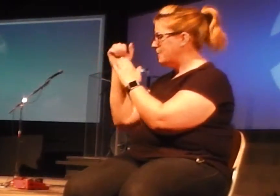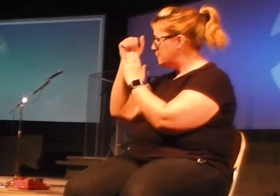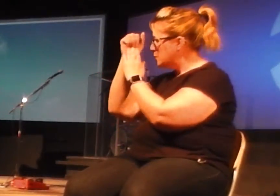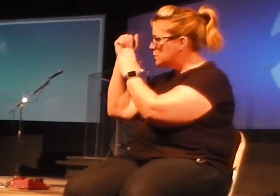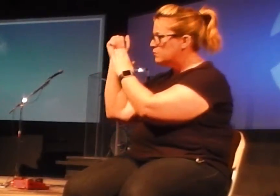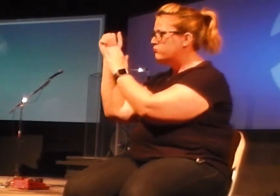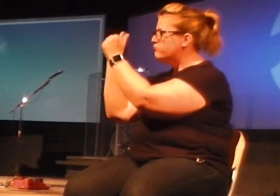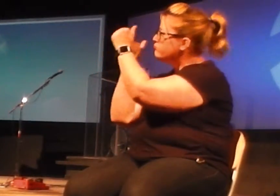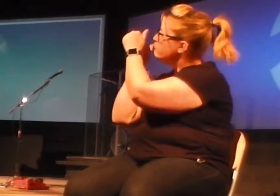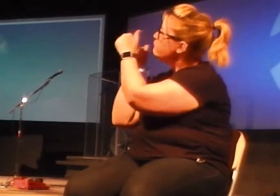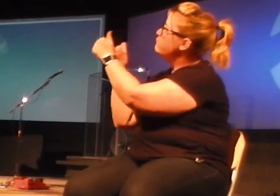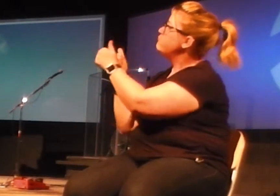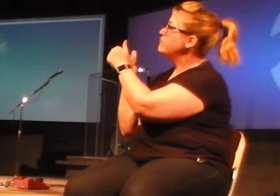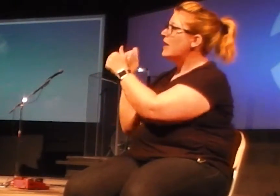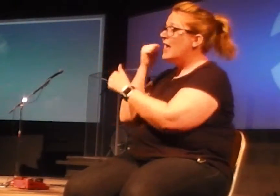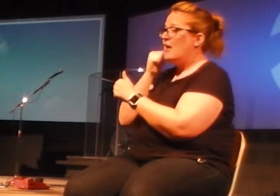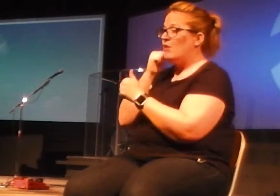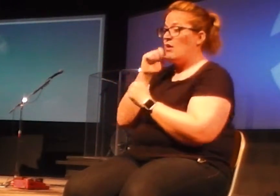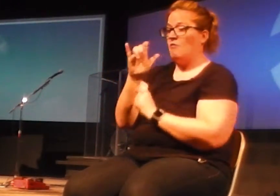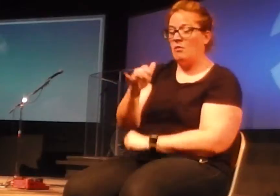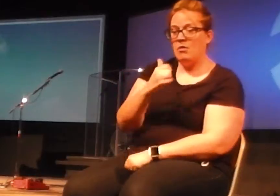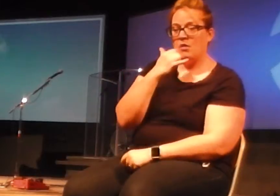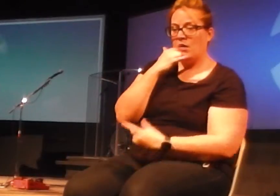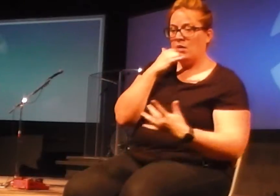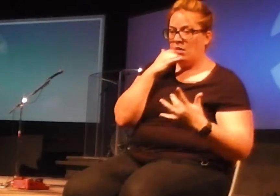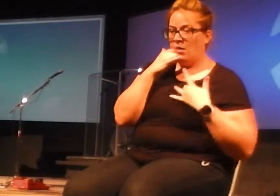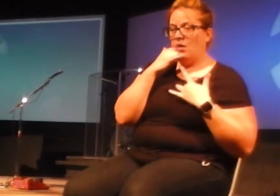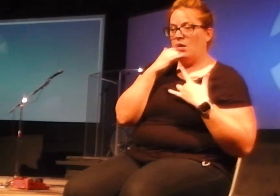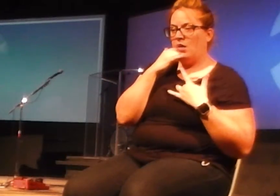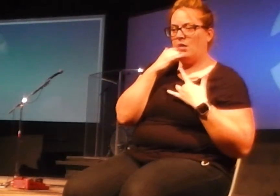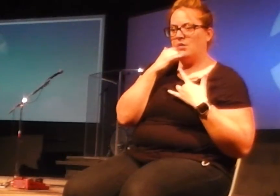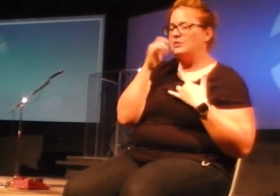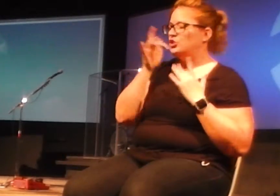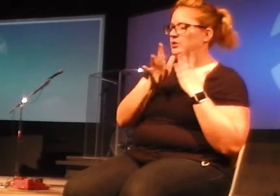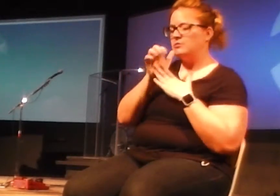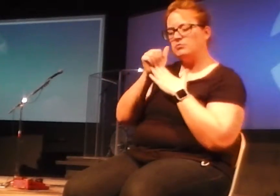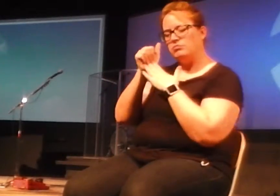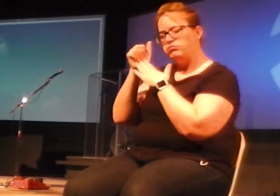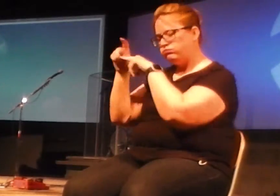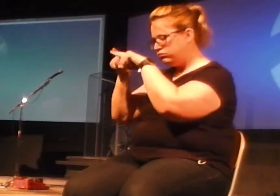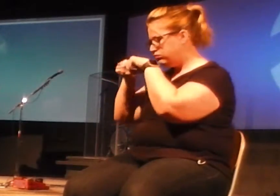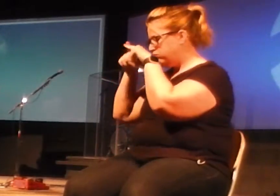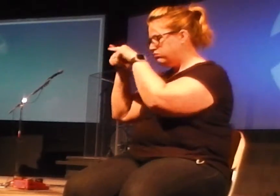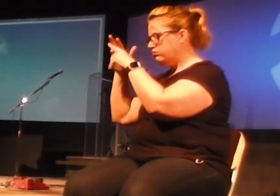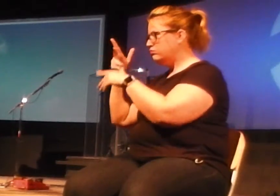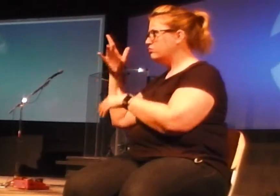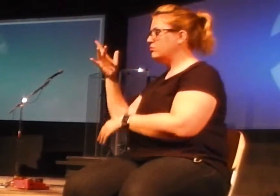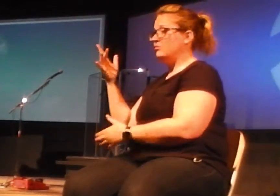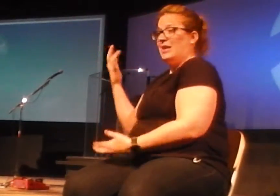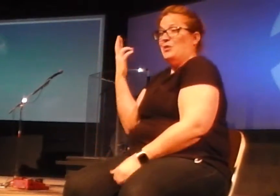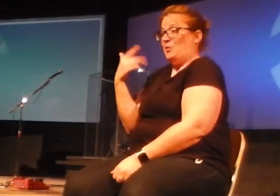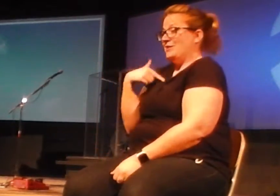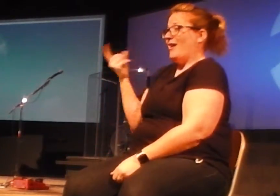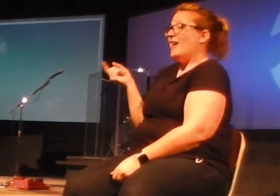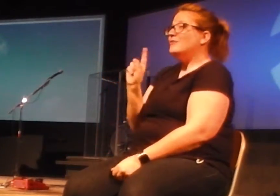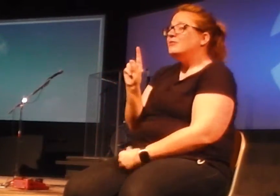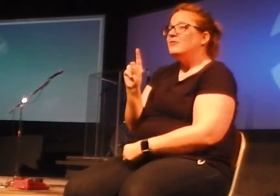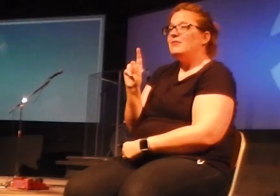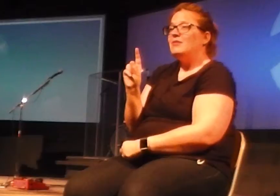day from that moment to this one. And it's why I can stand here, you know, God led me through healing.